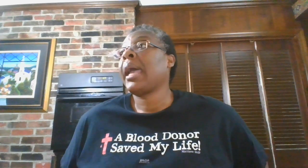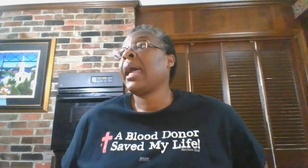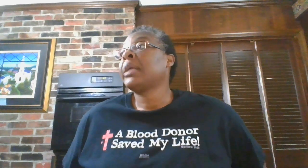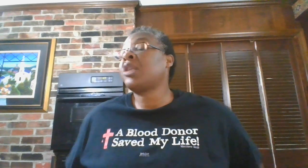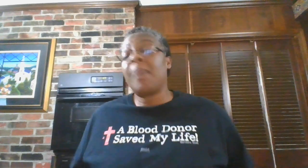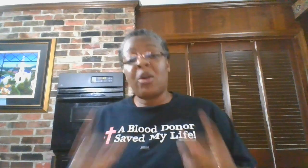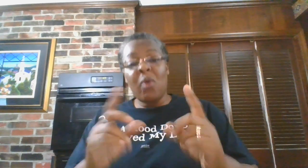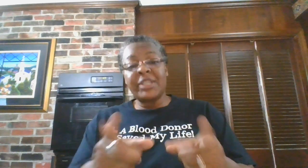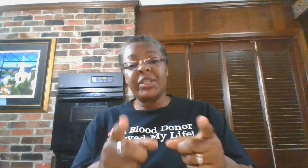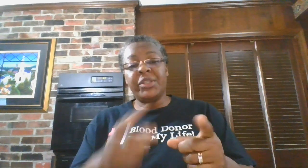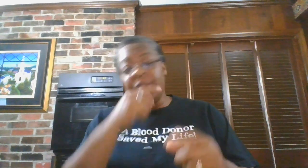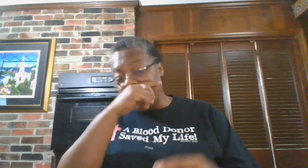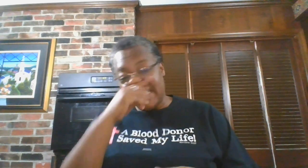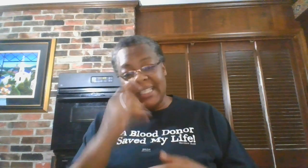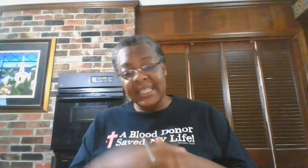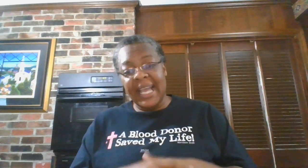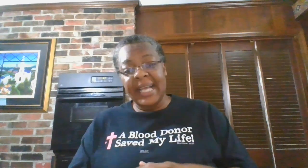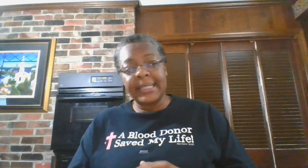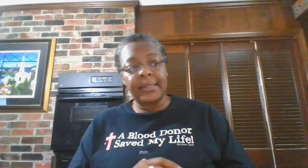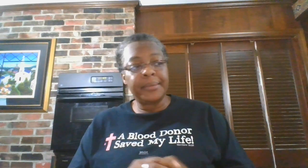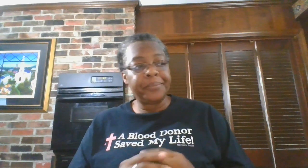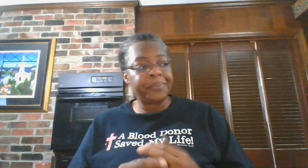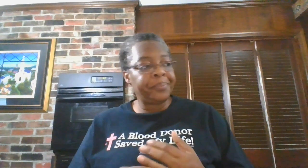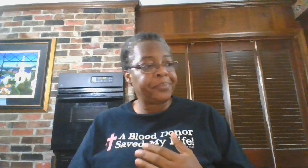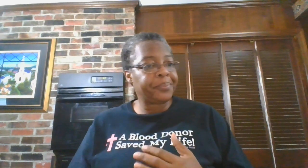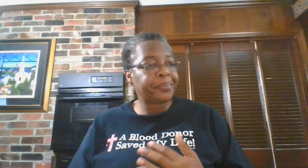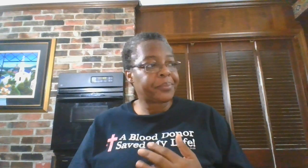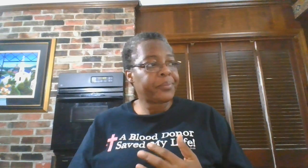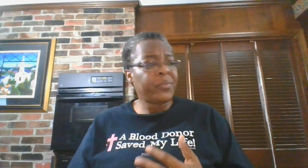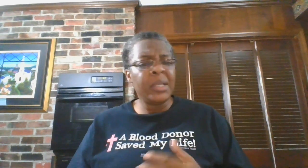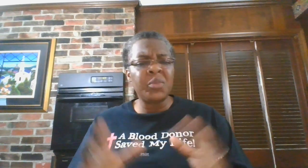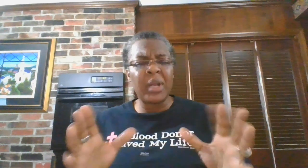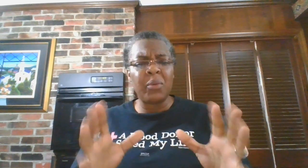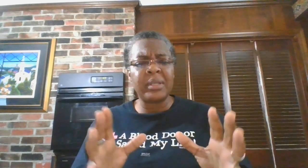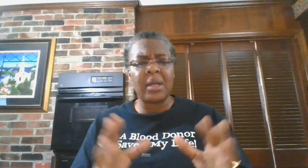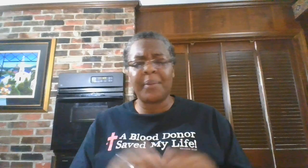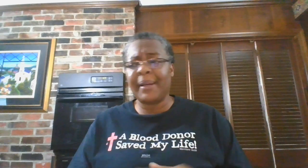So my question to you is this, guys. This is what I want to talk about.